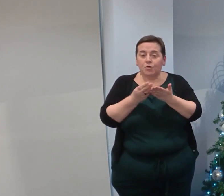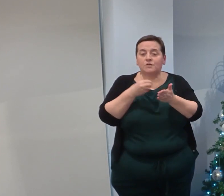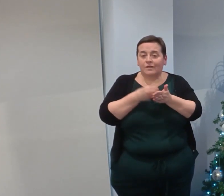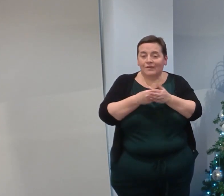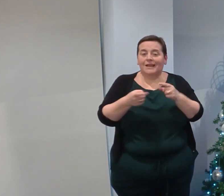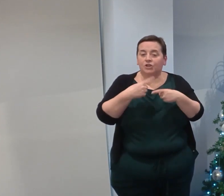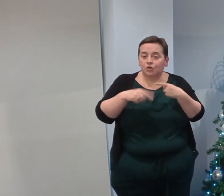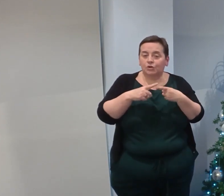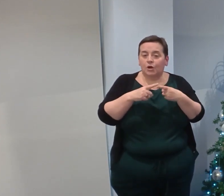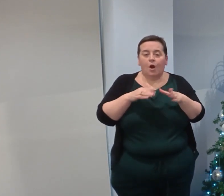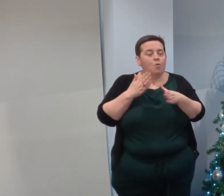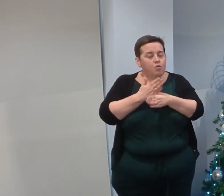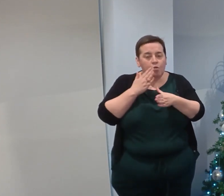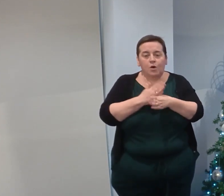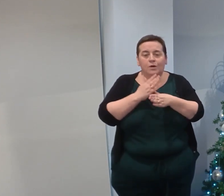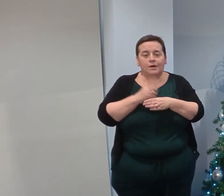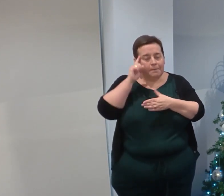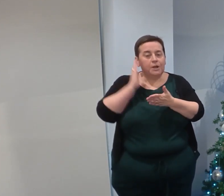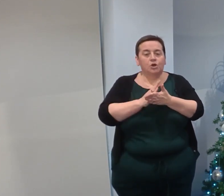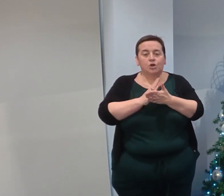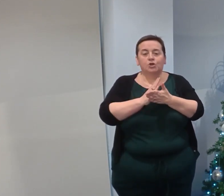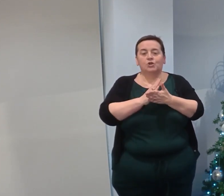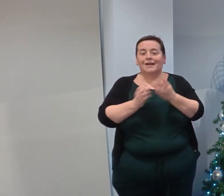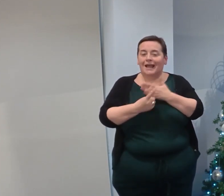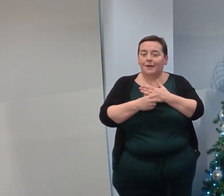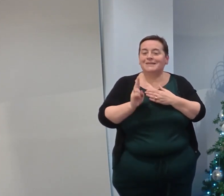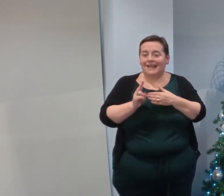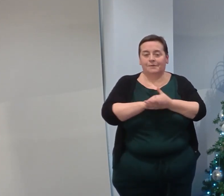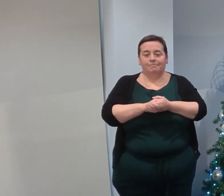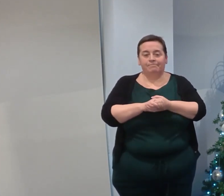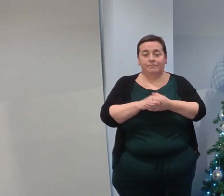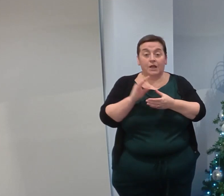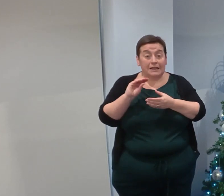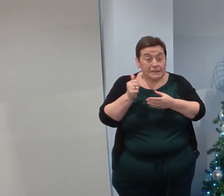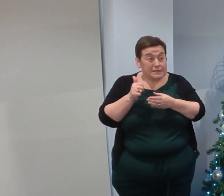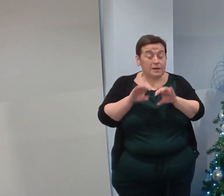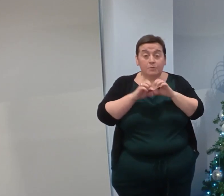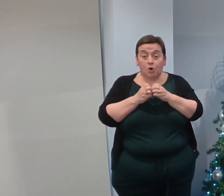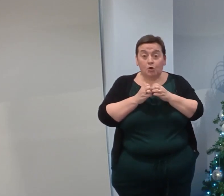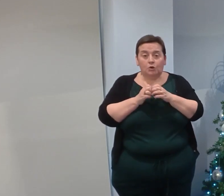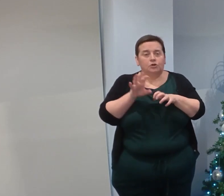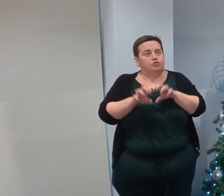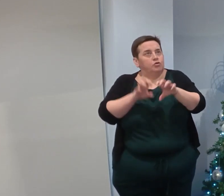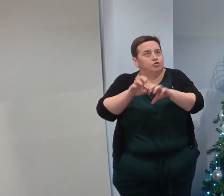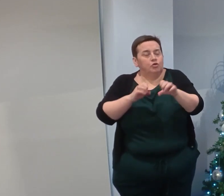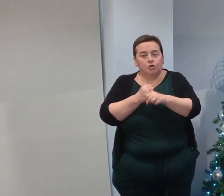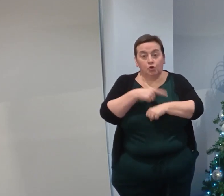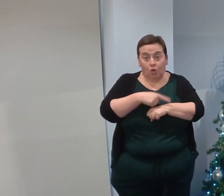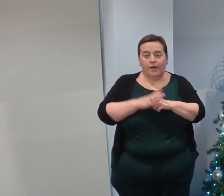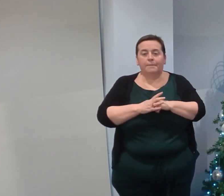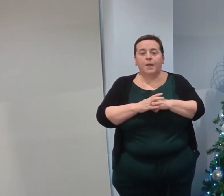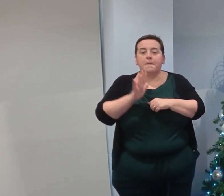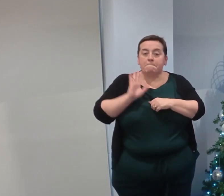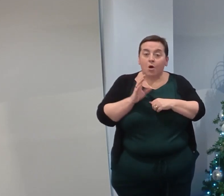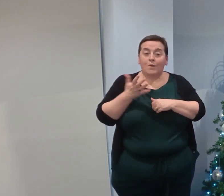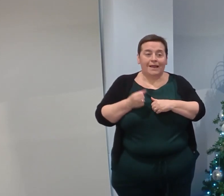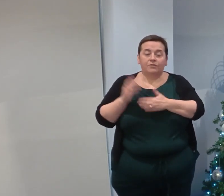And we are working hard to make that happen for the current year. Some colleges are finding that very difficult to do. But we have brought in